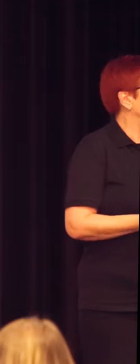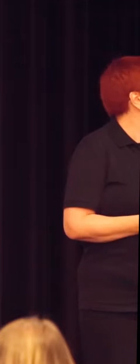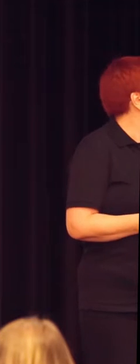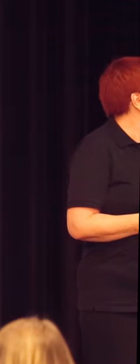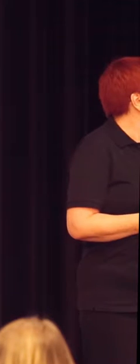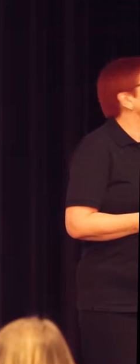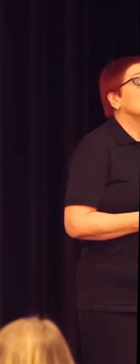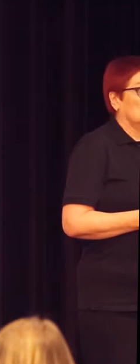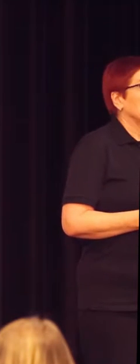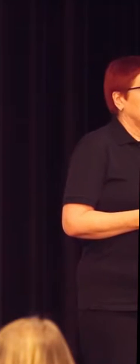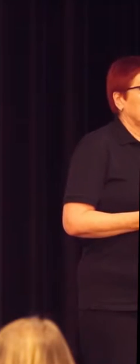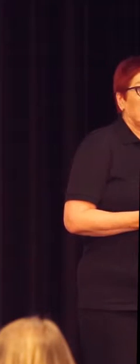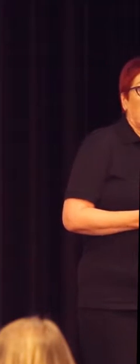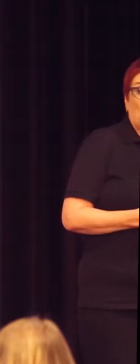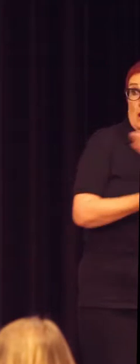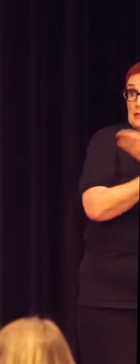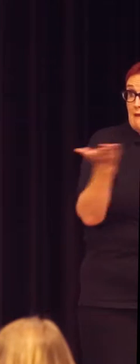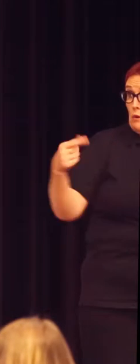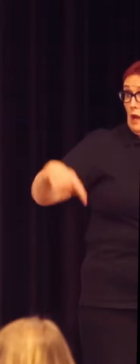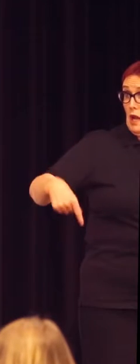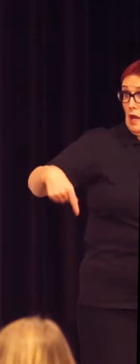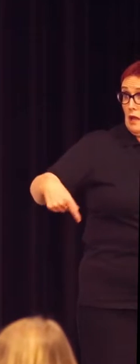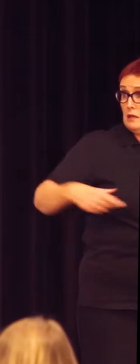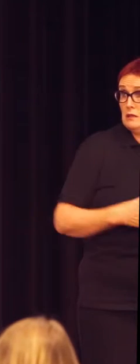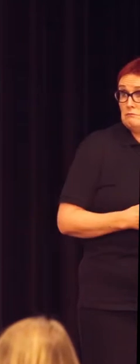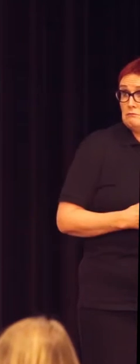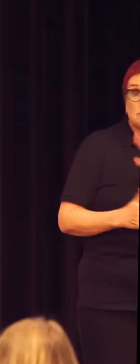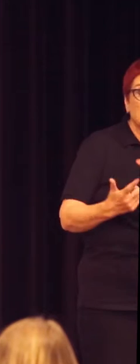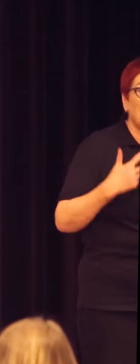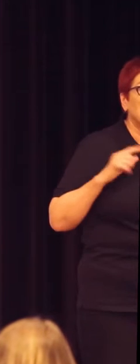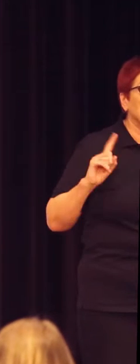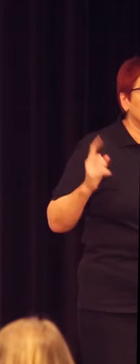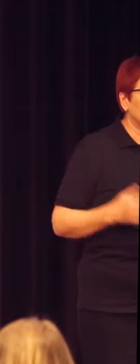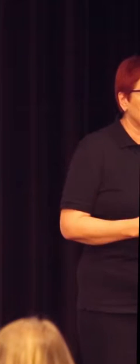If you ask everyone here, what will you say?